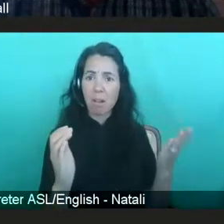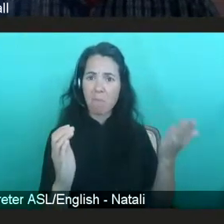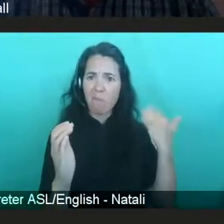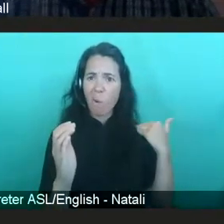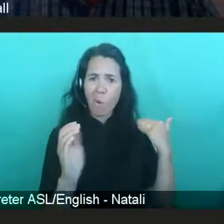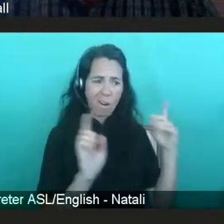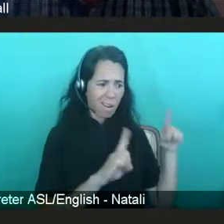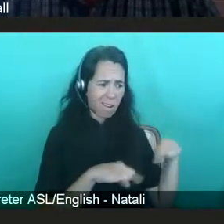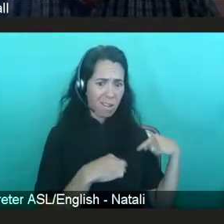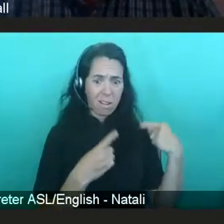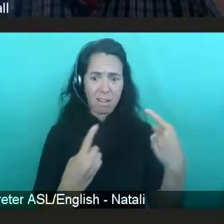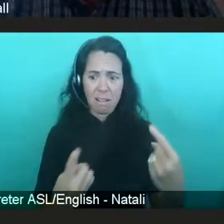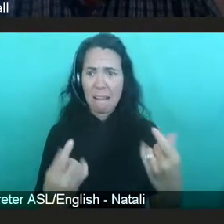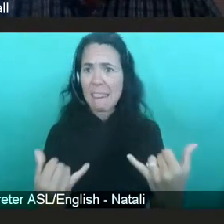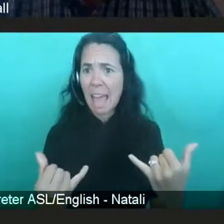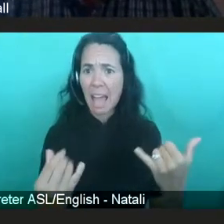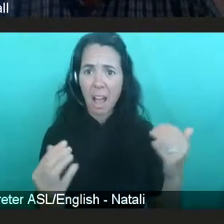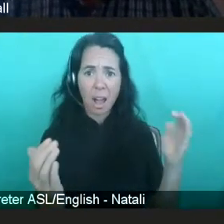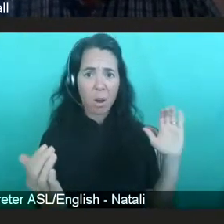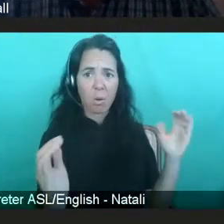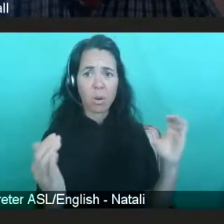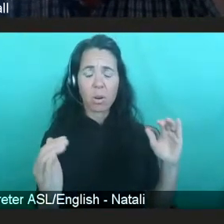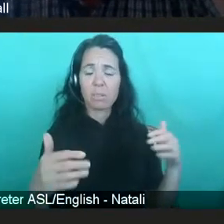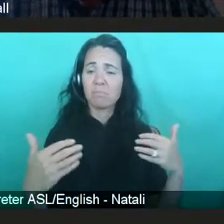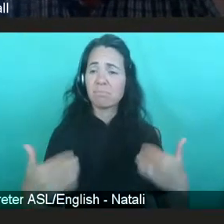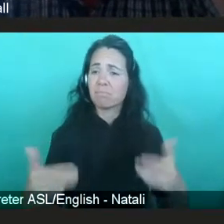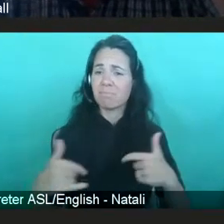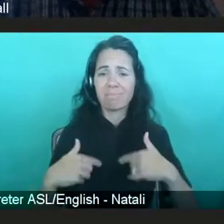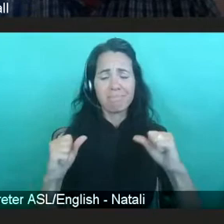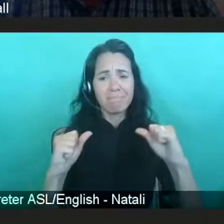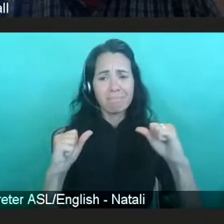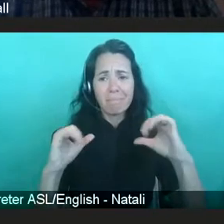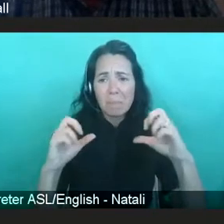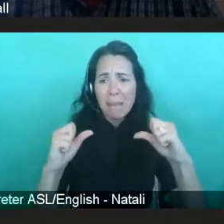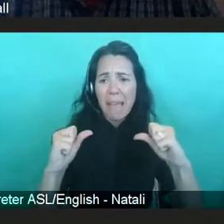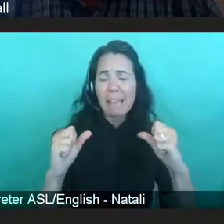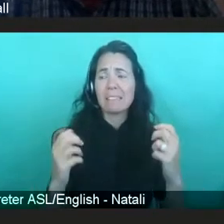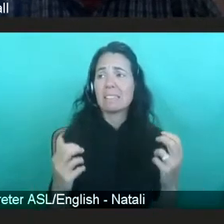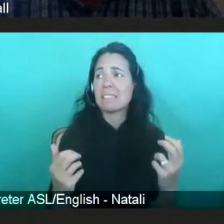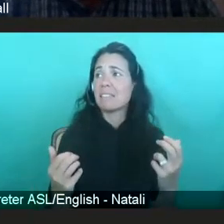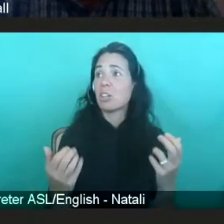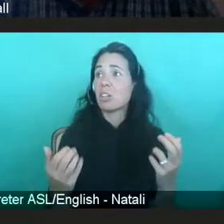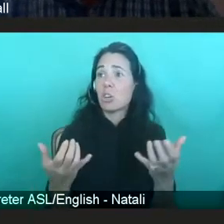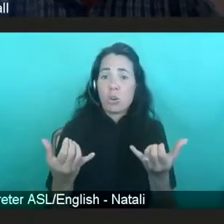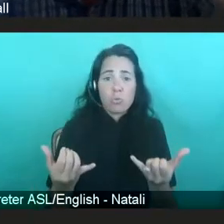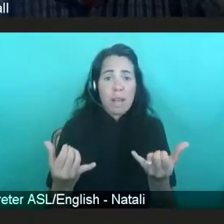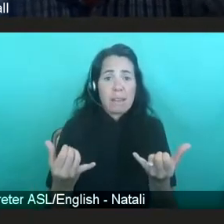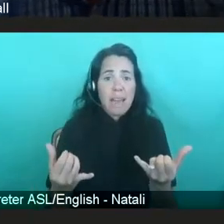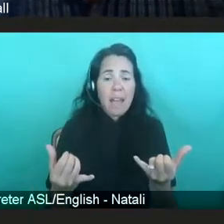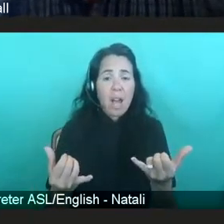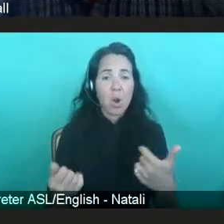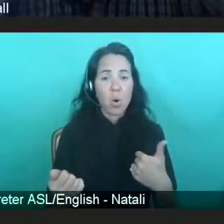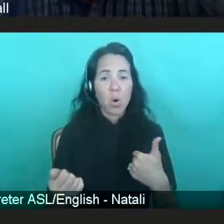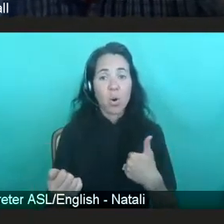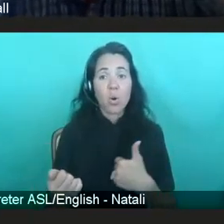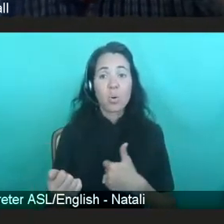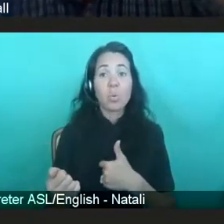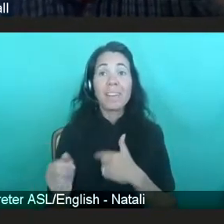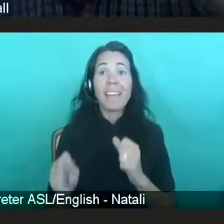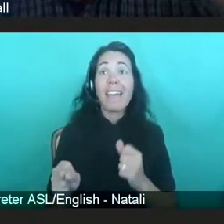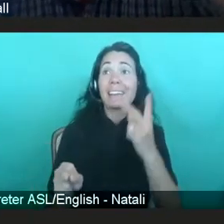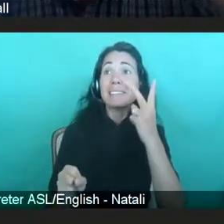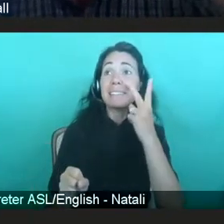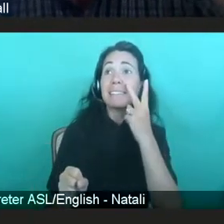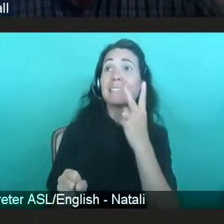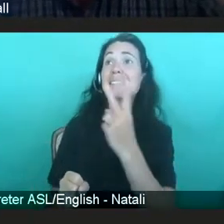and, you know, we're actually at a point where we can see the light at the end of